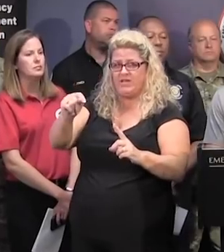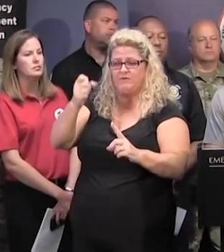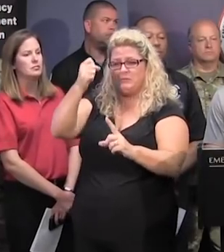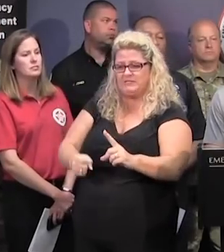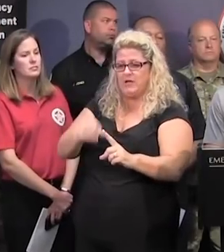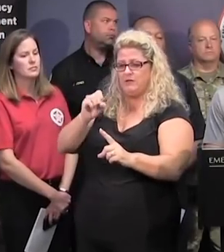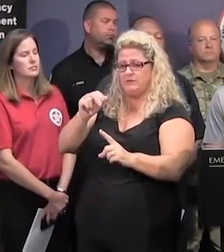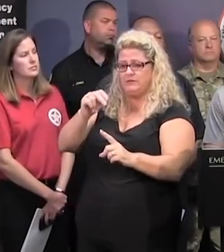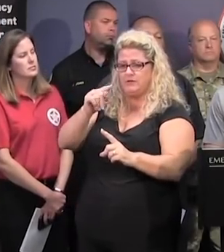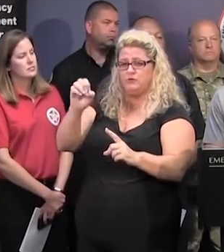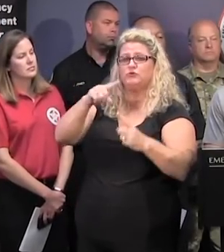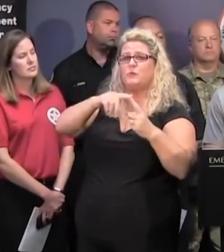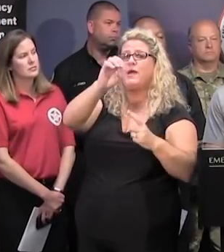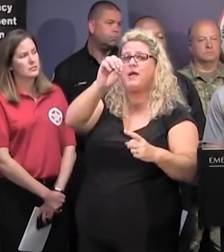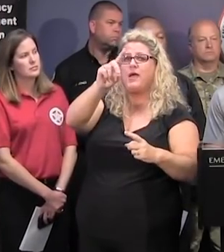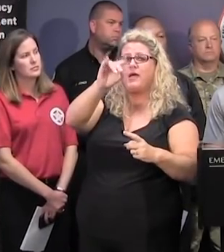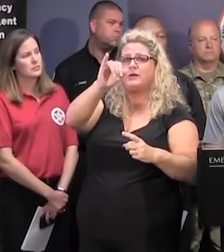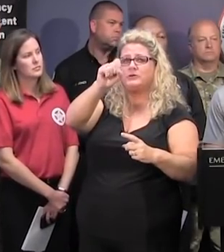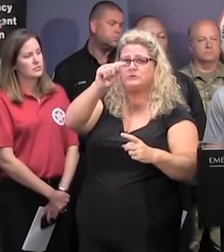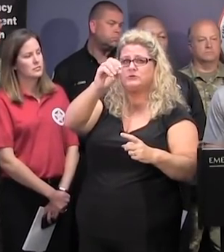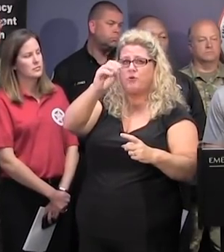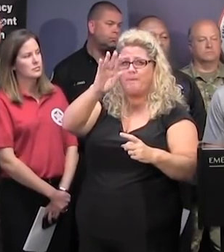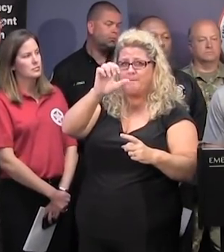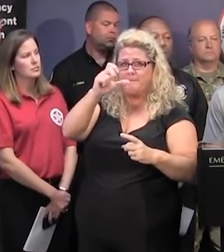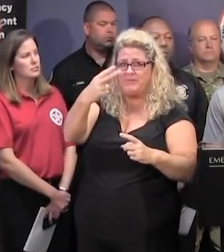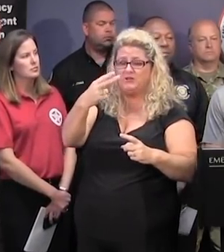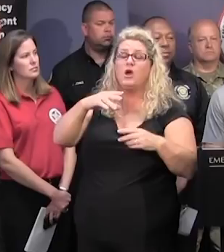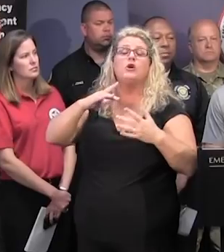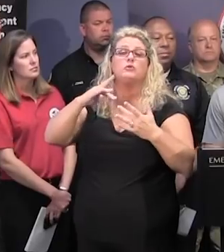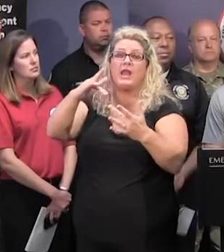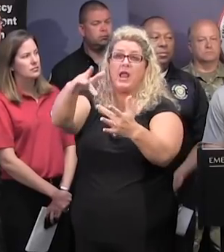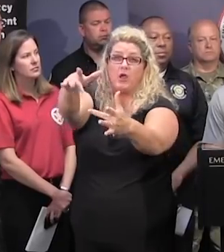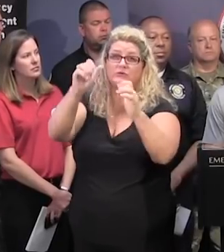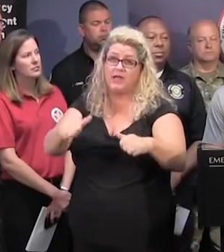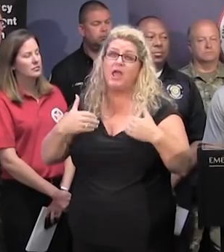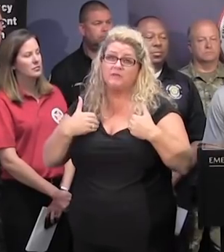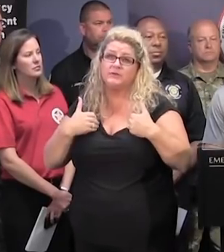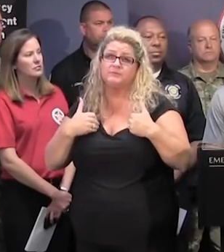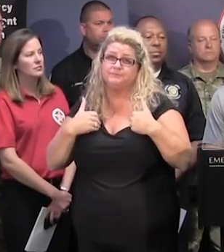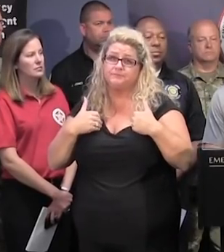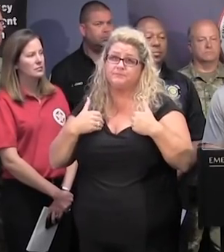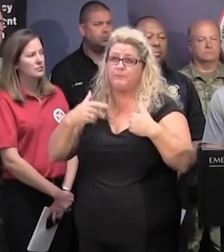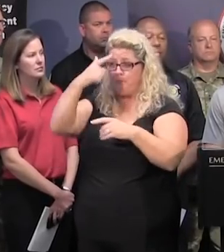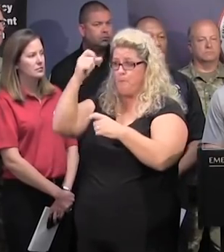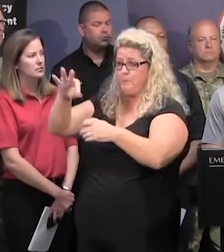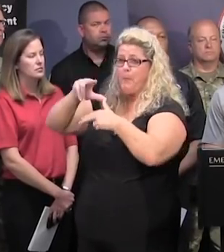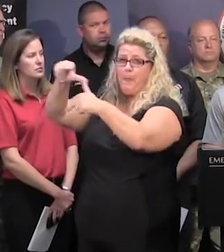Santee River to Edistow Beach. A threat of isolated tornadoes also exists as Florence shifts across the state.